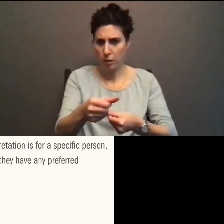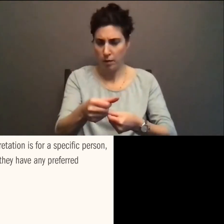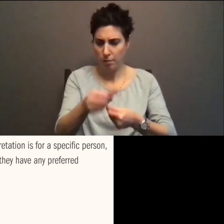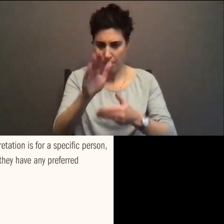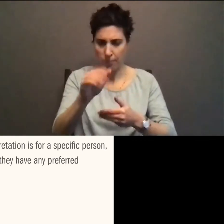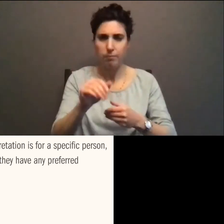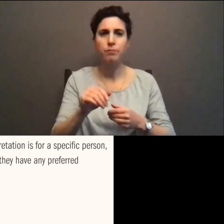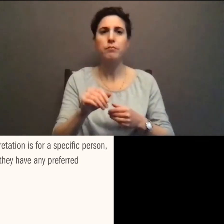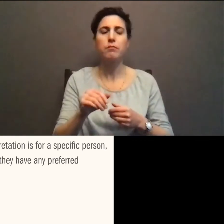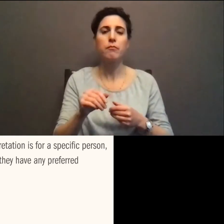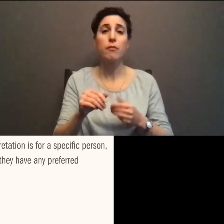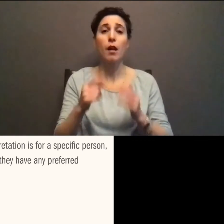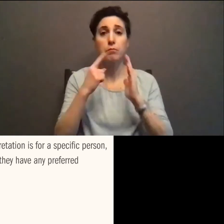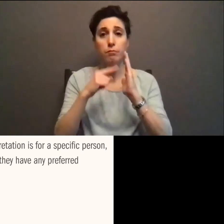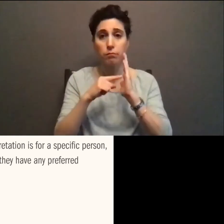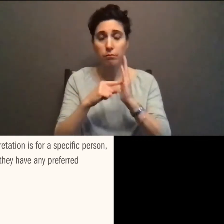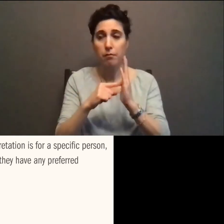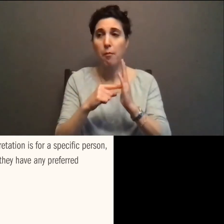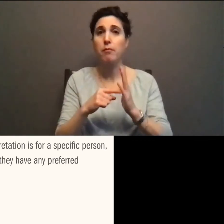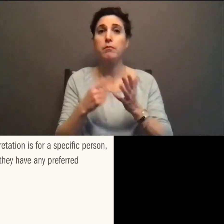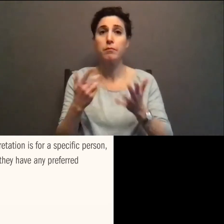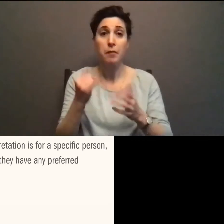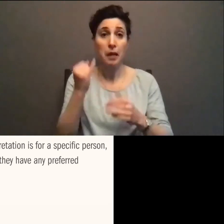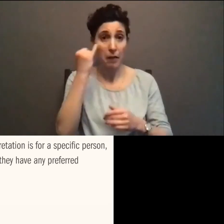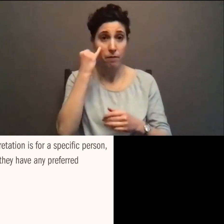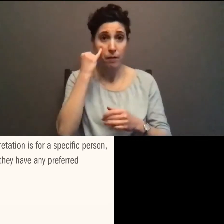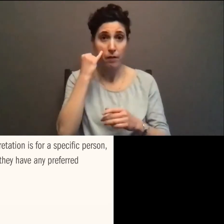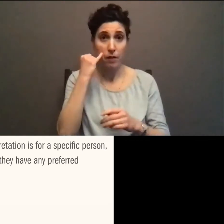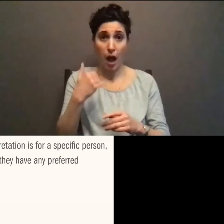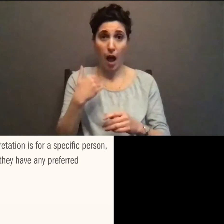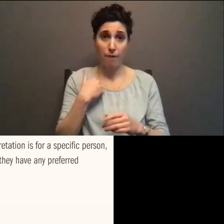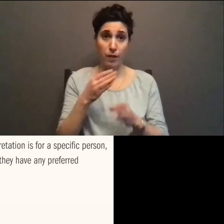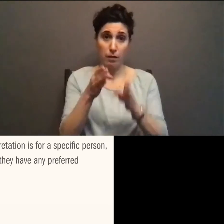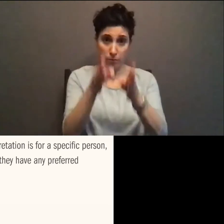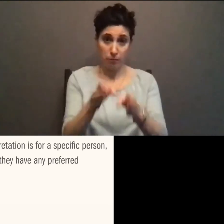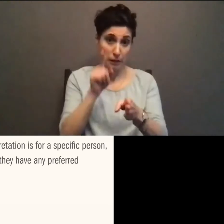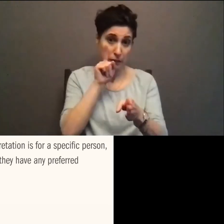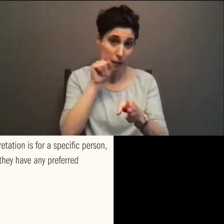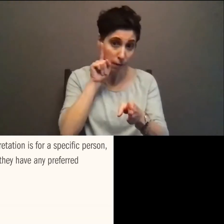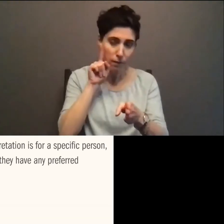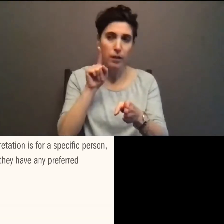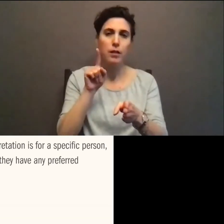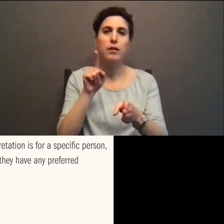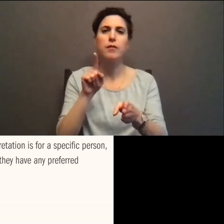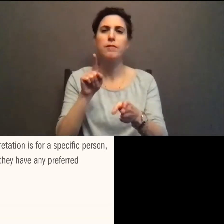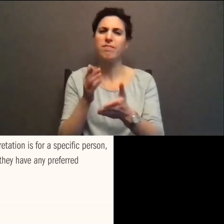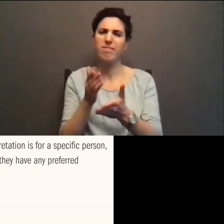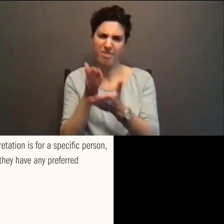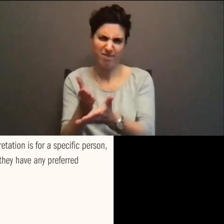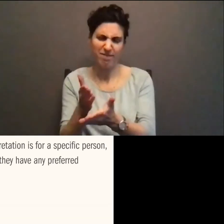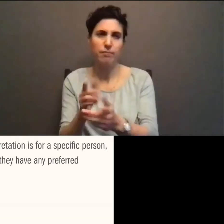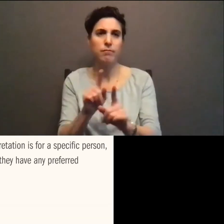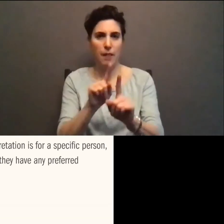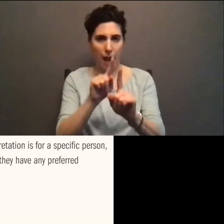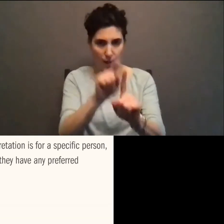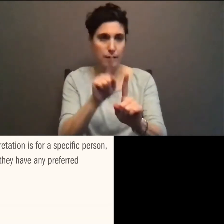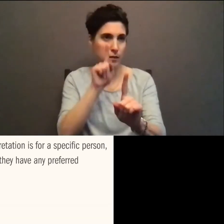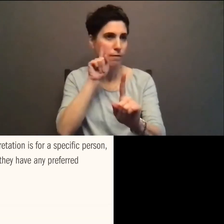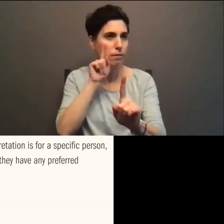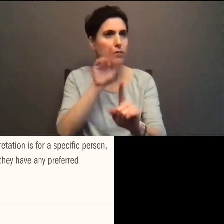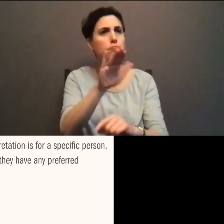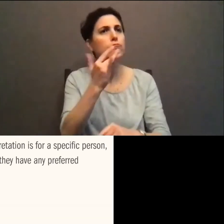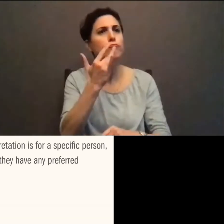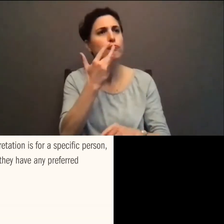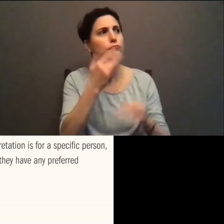for a specific person, ask them if they have any preferred interpreters. A lot of people like working with the same people because